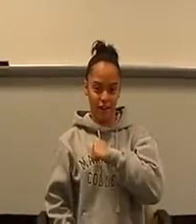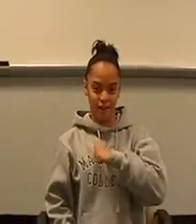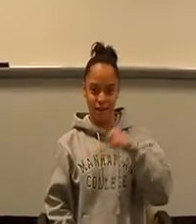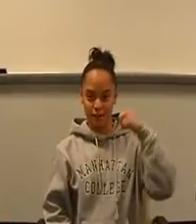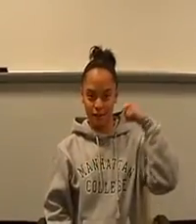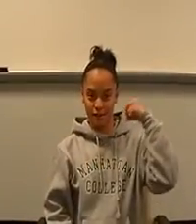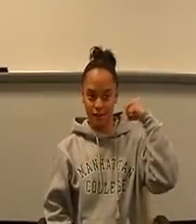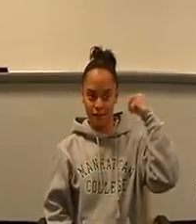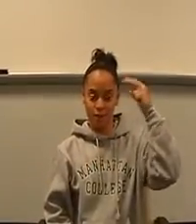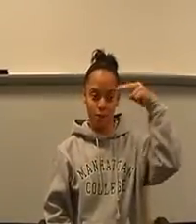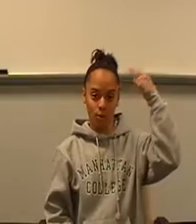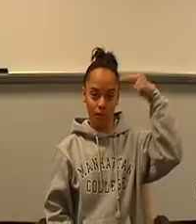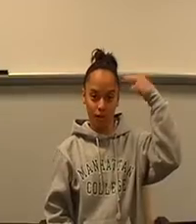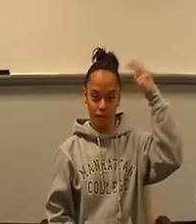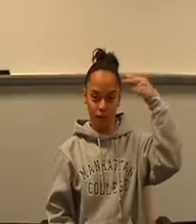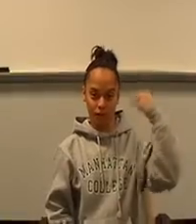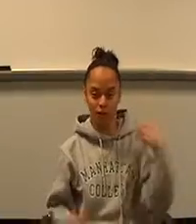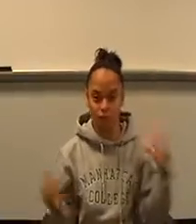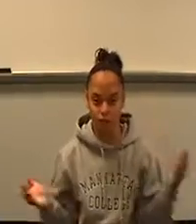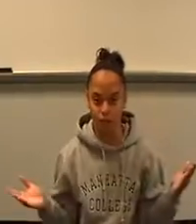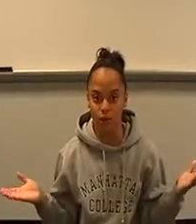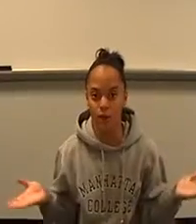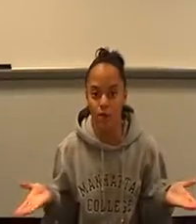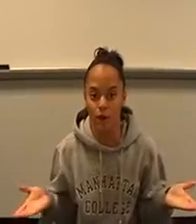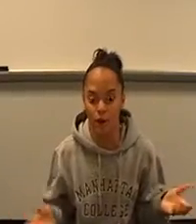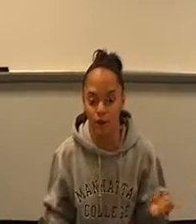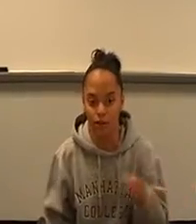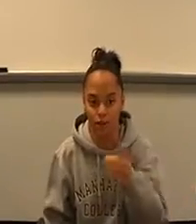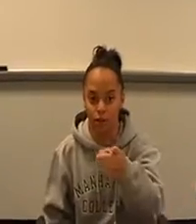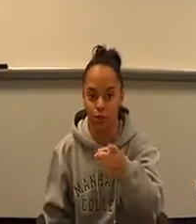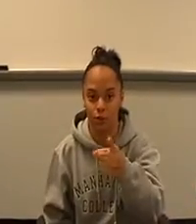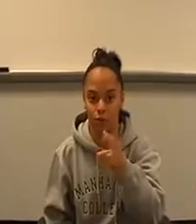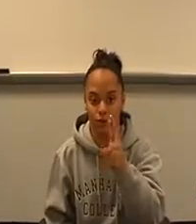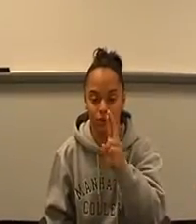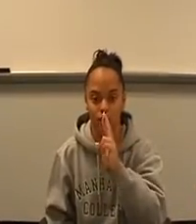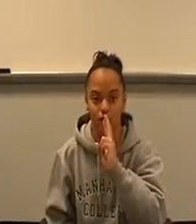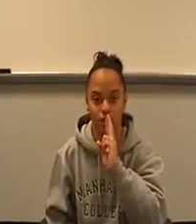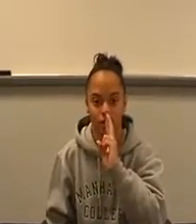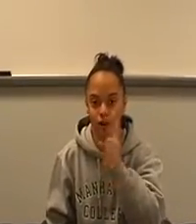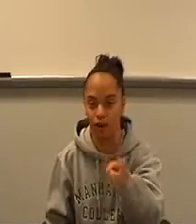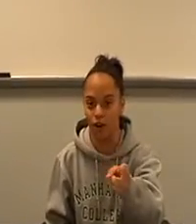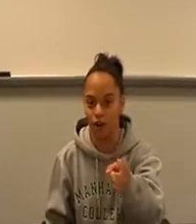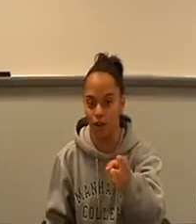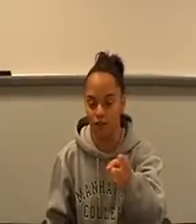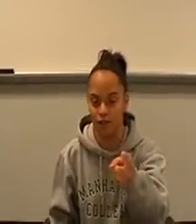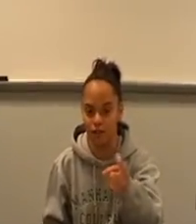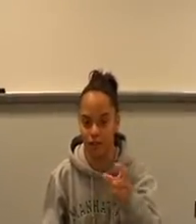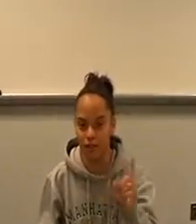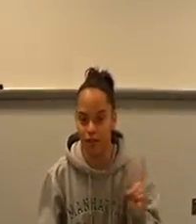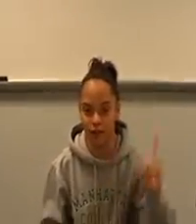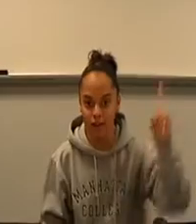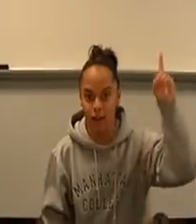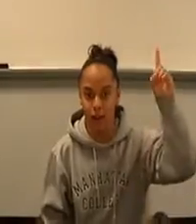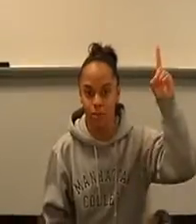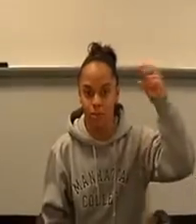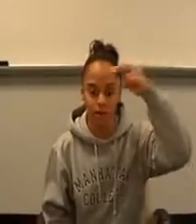wonder where you are up